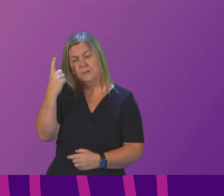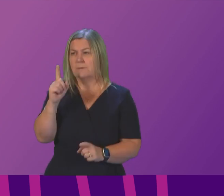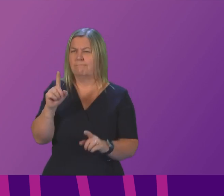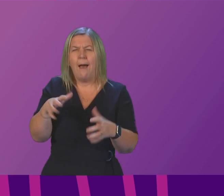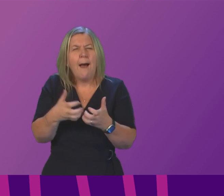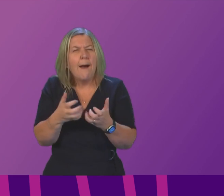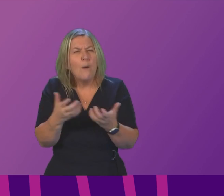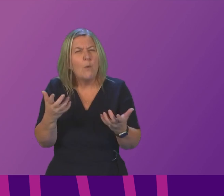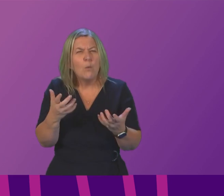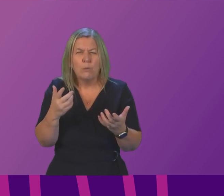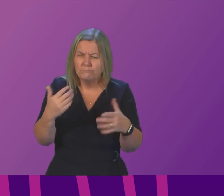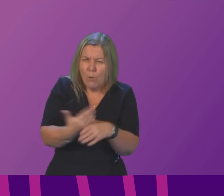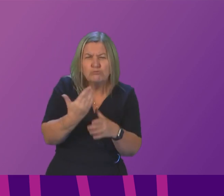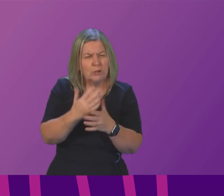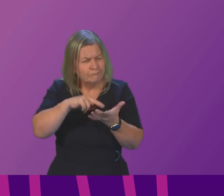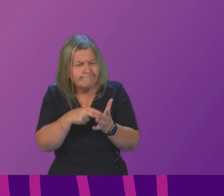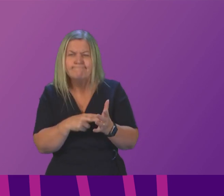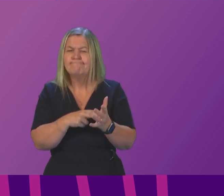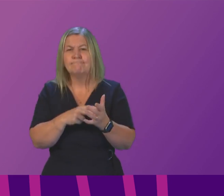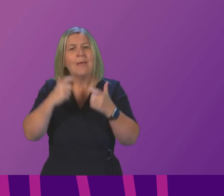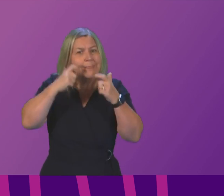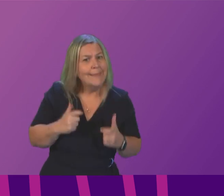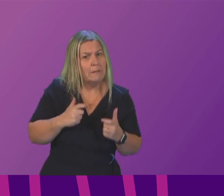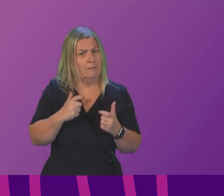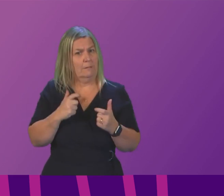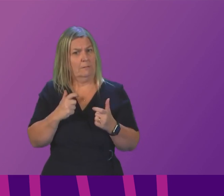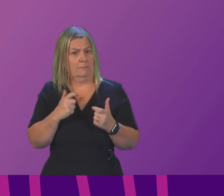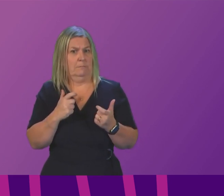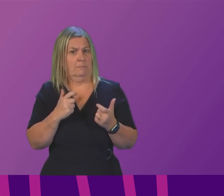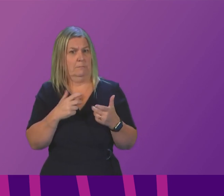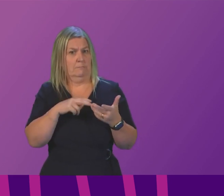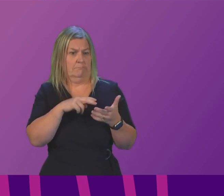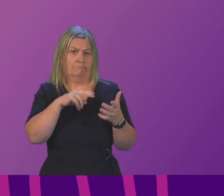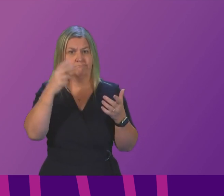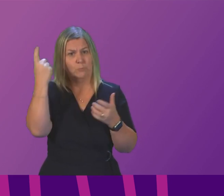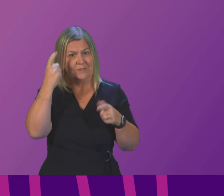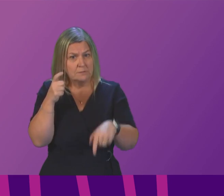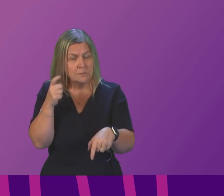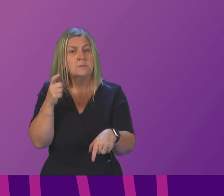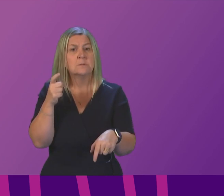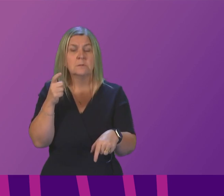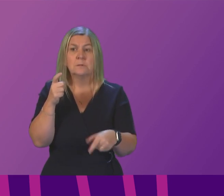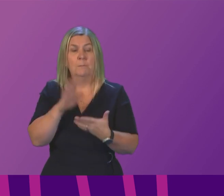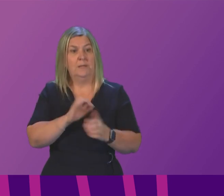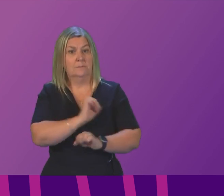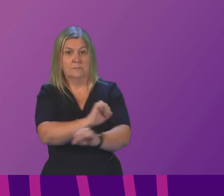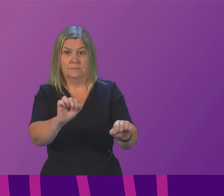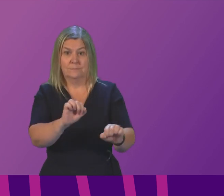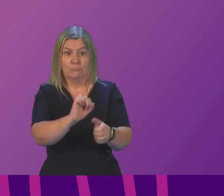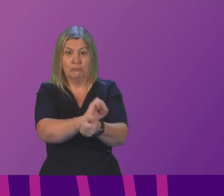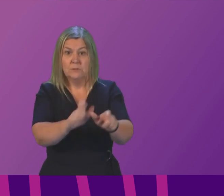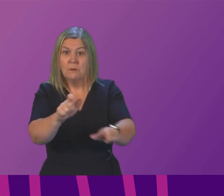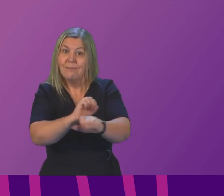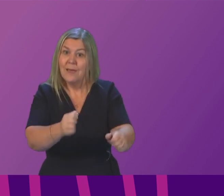very serious operational and legal considerations that includes taking into account prisoners' rights which are often